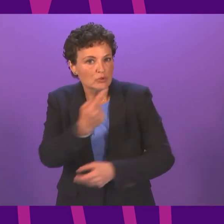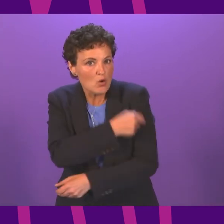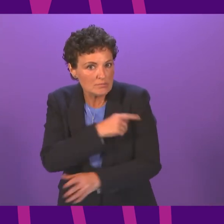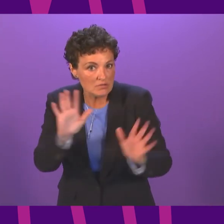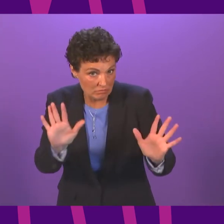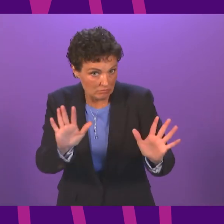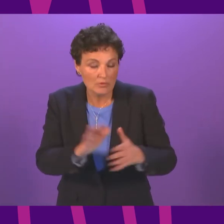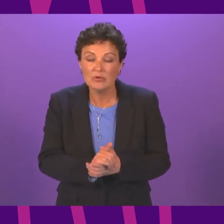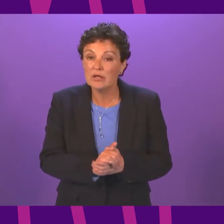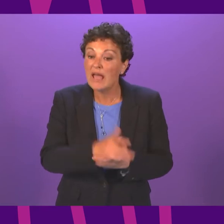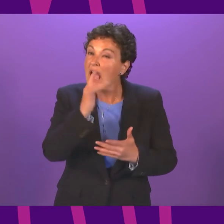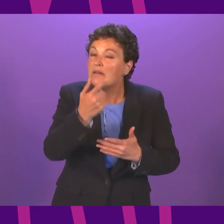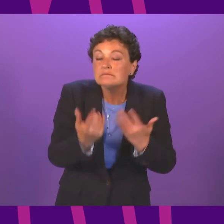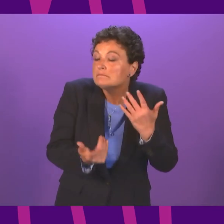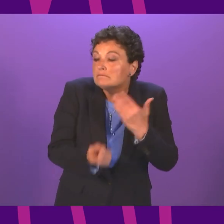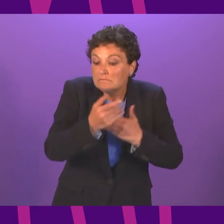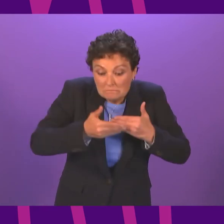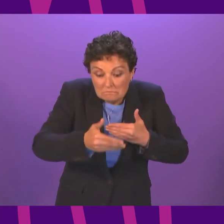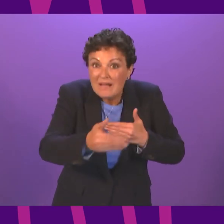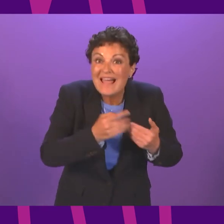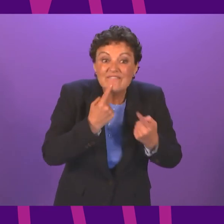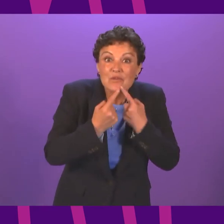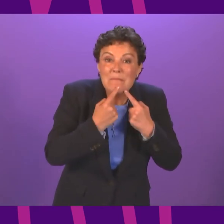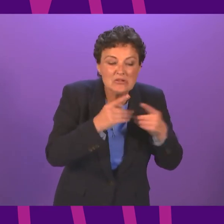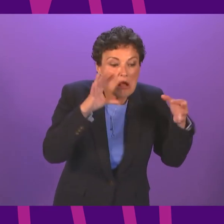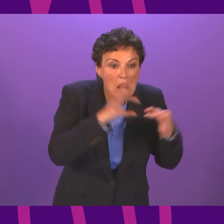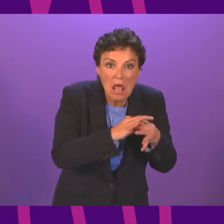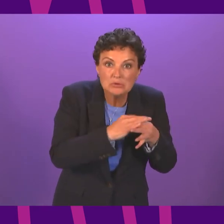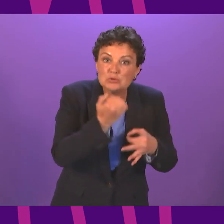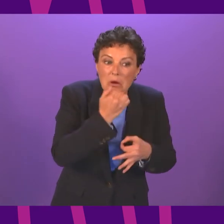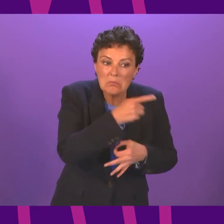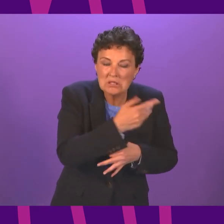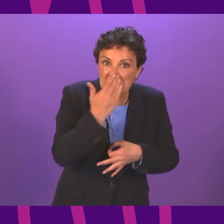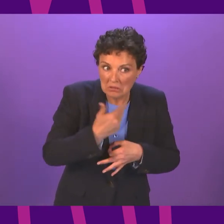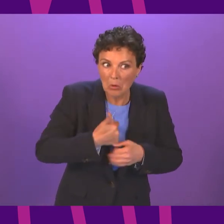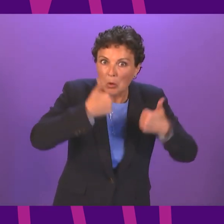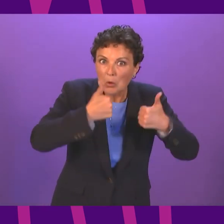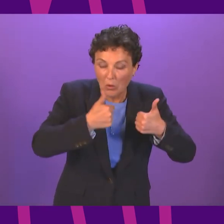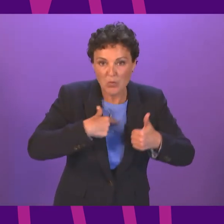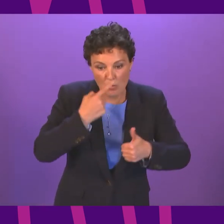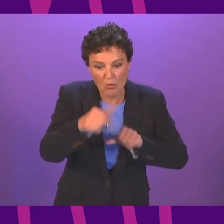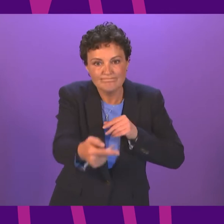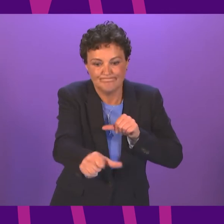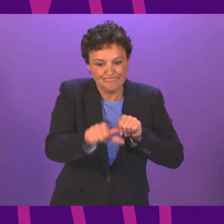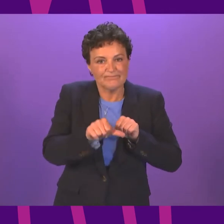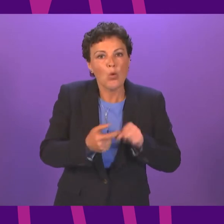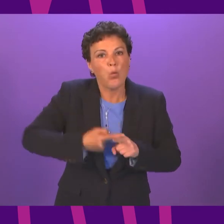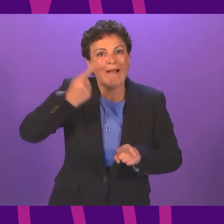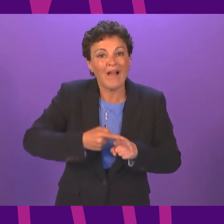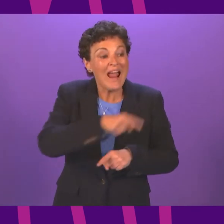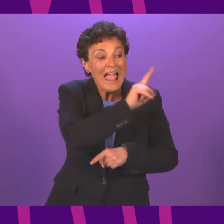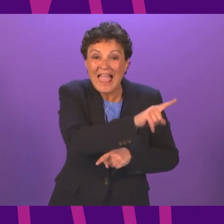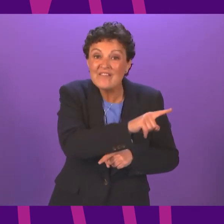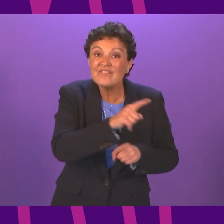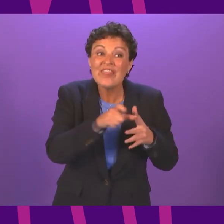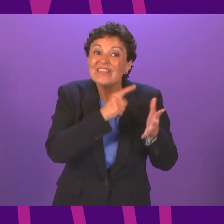If the data in the coming weeks suggest we can go faster, we will do so. Conversely, if the data says we need to slow down, we will do that too,